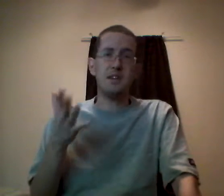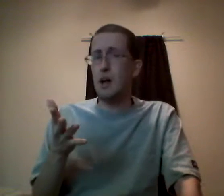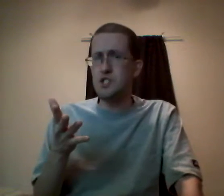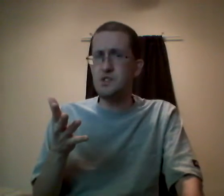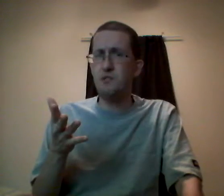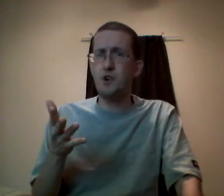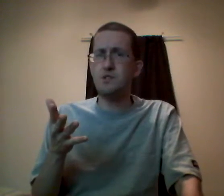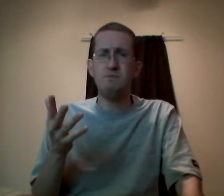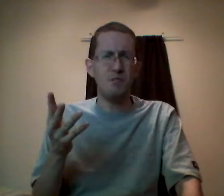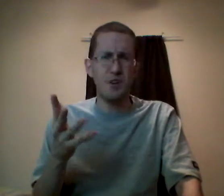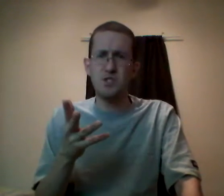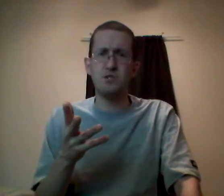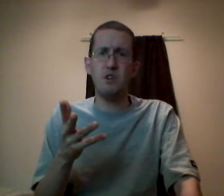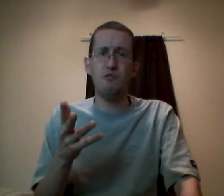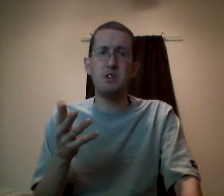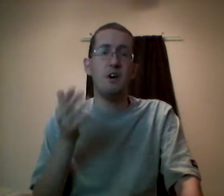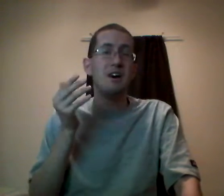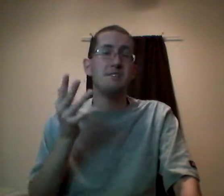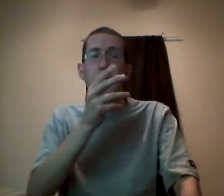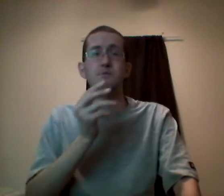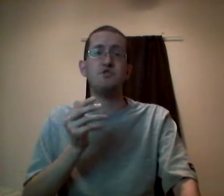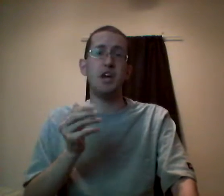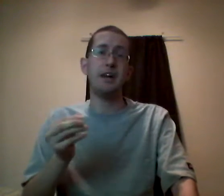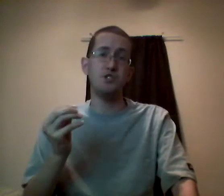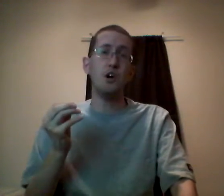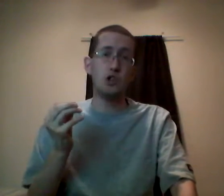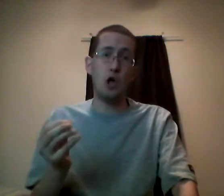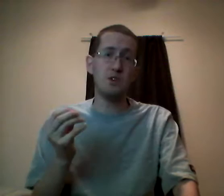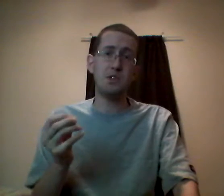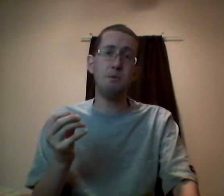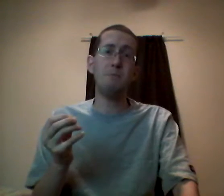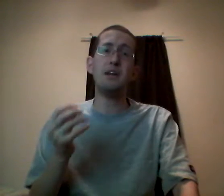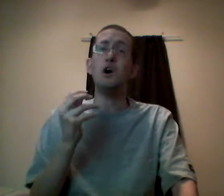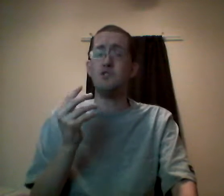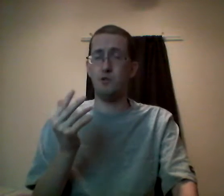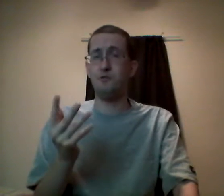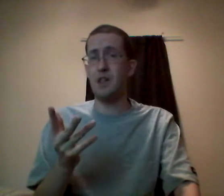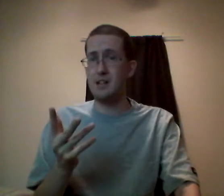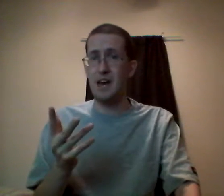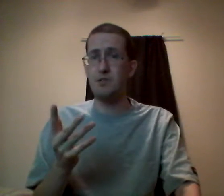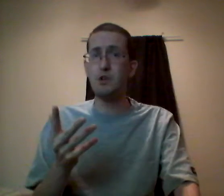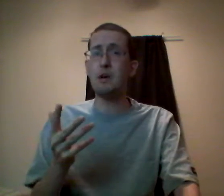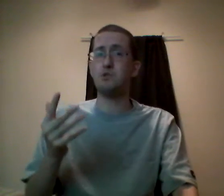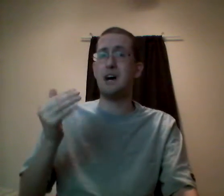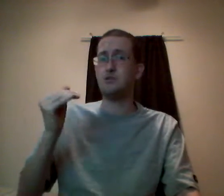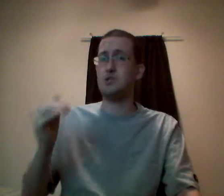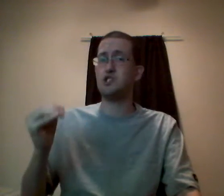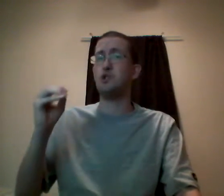Technology's different. Inventions are different. Times have changed. Laws need to be made to reflect that. Video games are not traditional